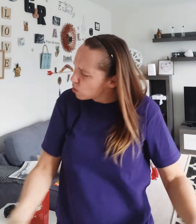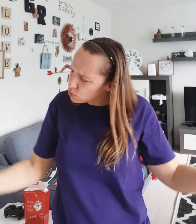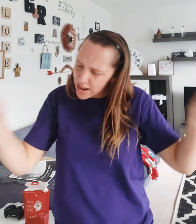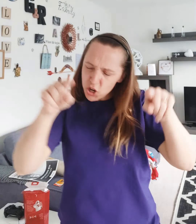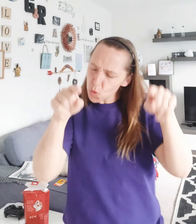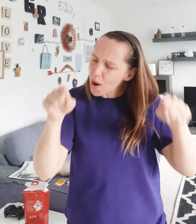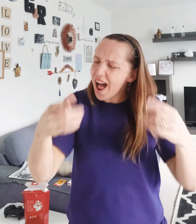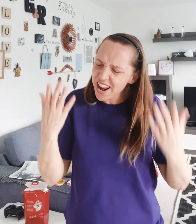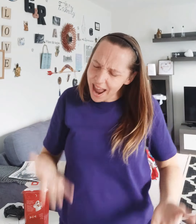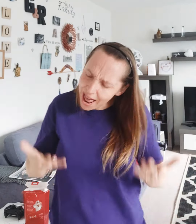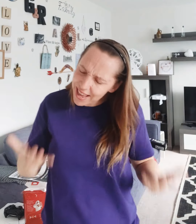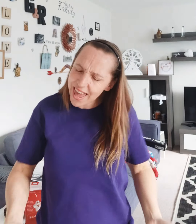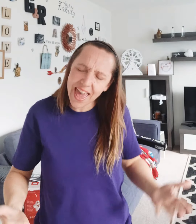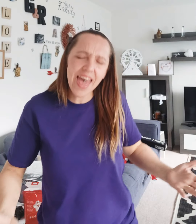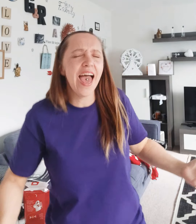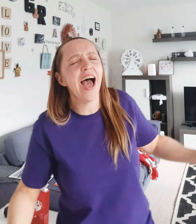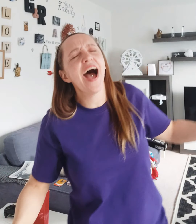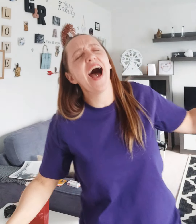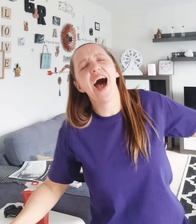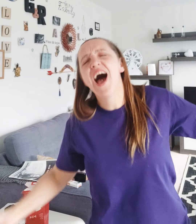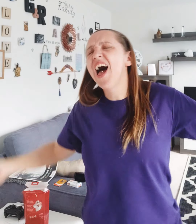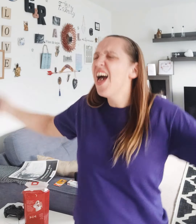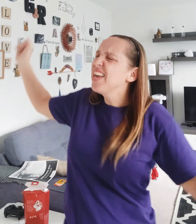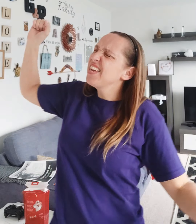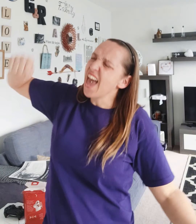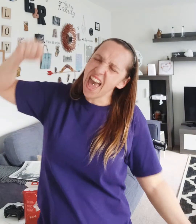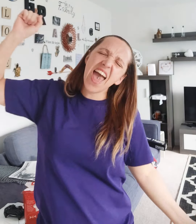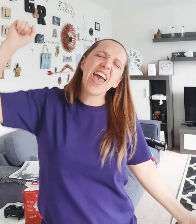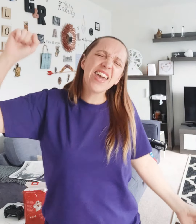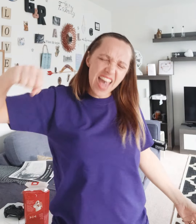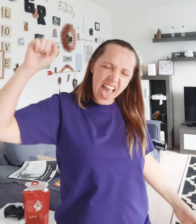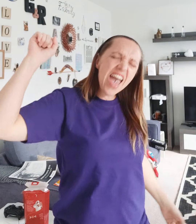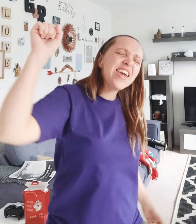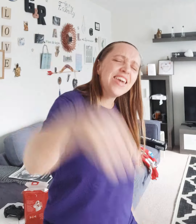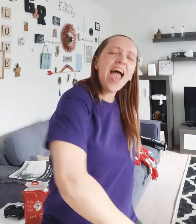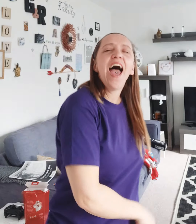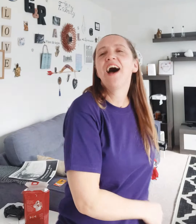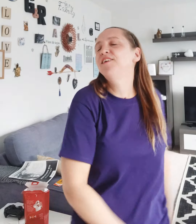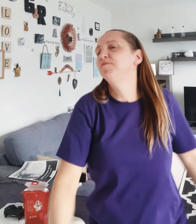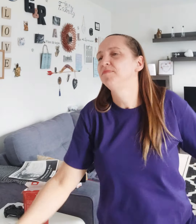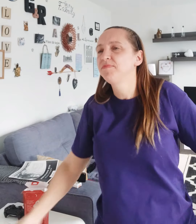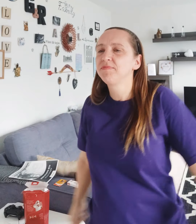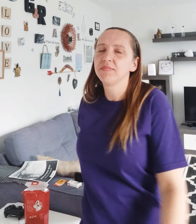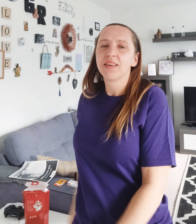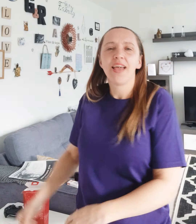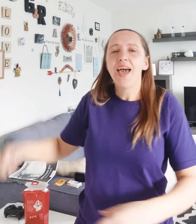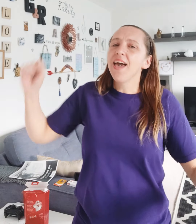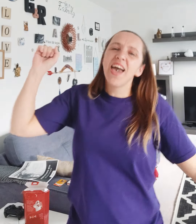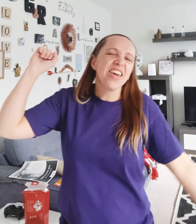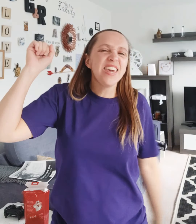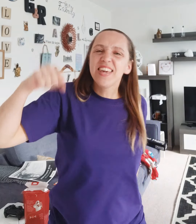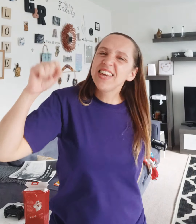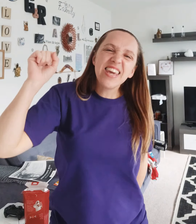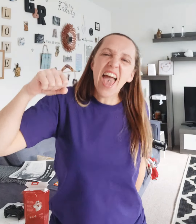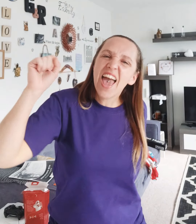for the war It's clear, I won't It's clear, I won't It's Yeah,